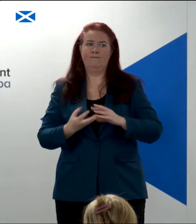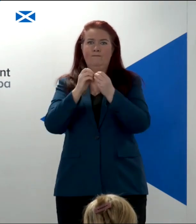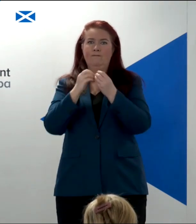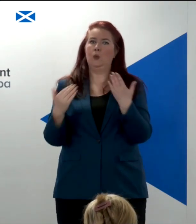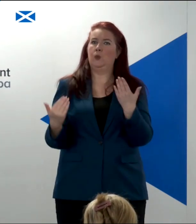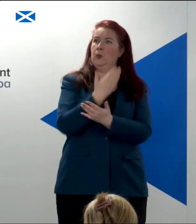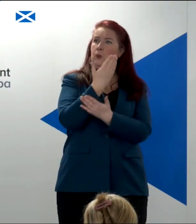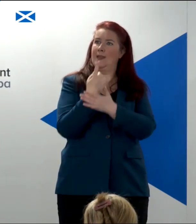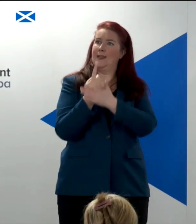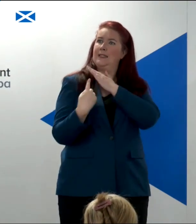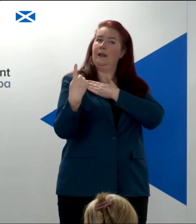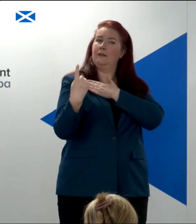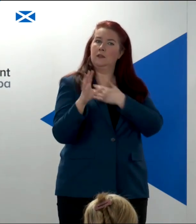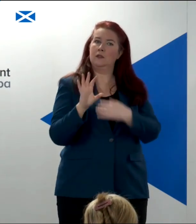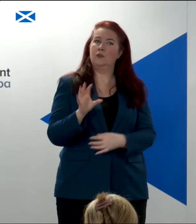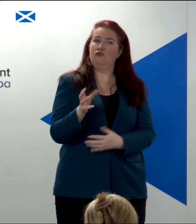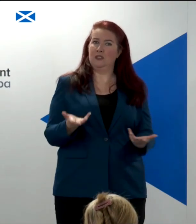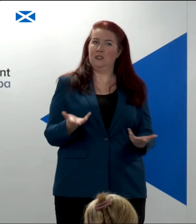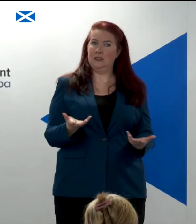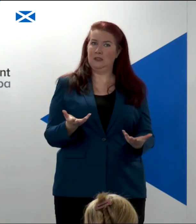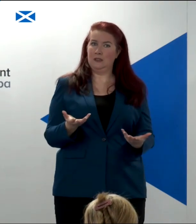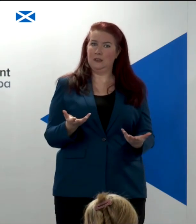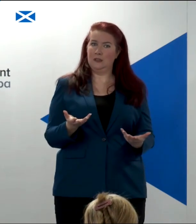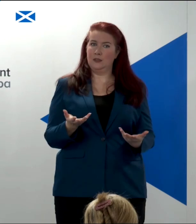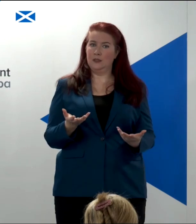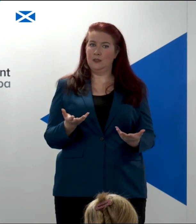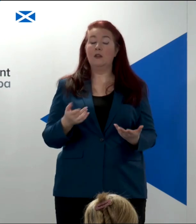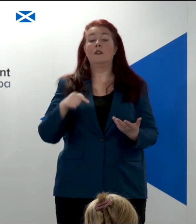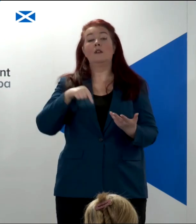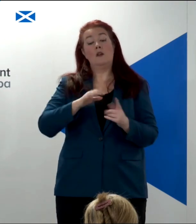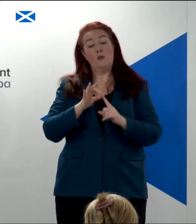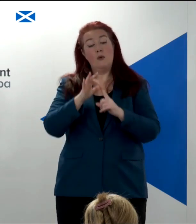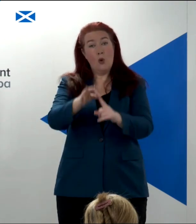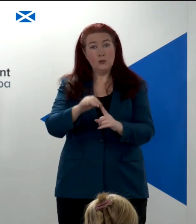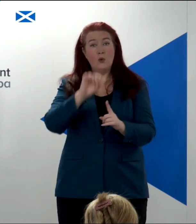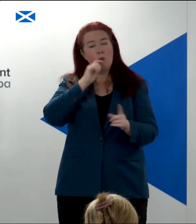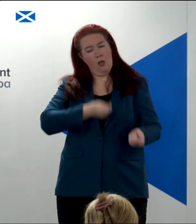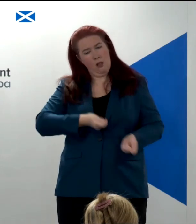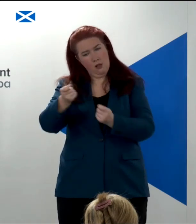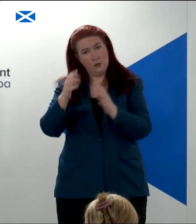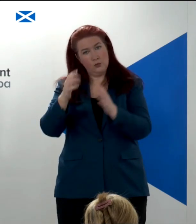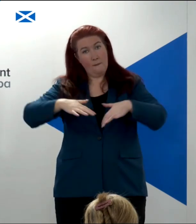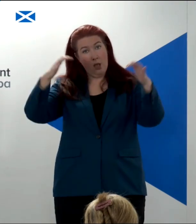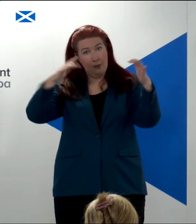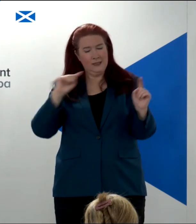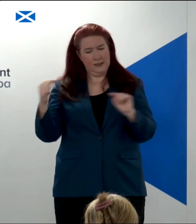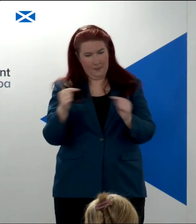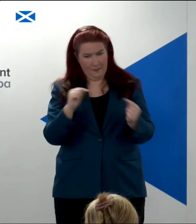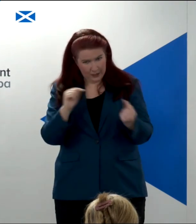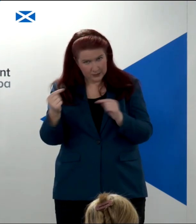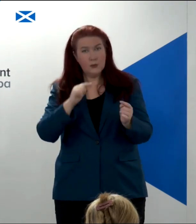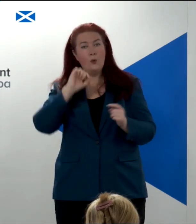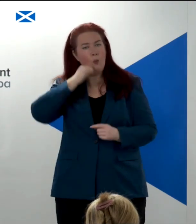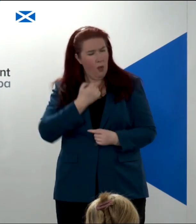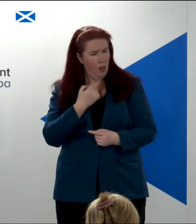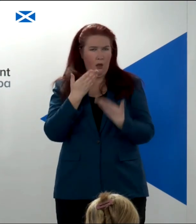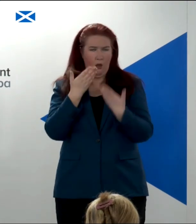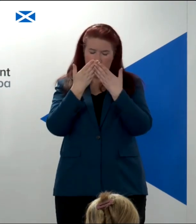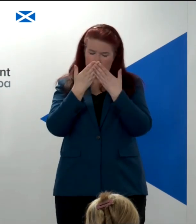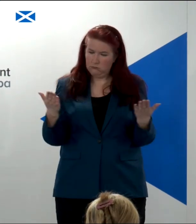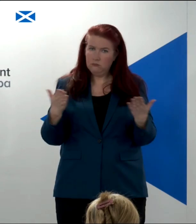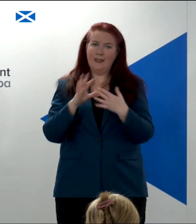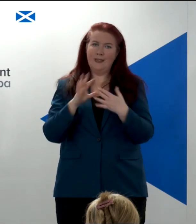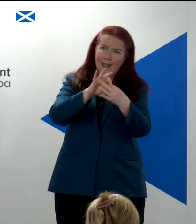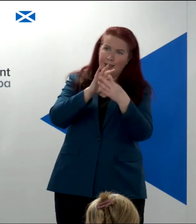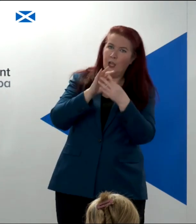independent country. We will debate our proposals in the Scottish Parliament. We will of course engage with the public,